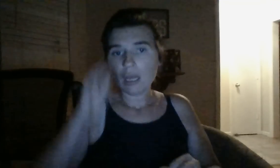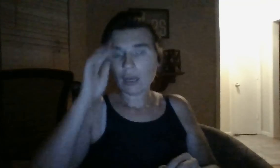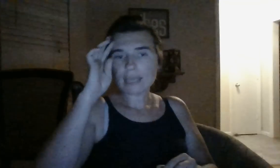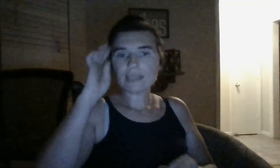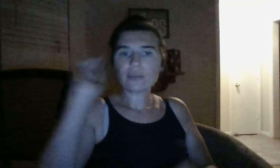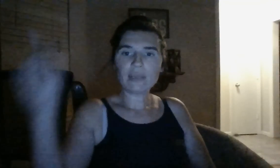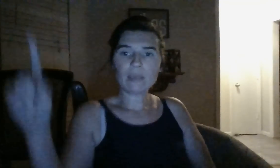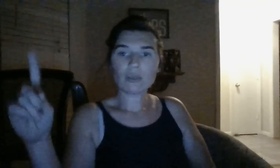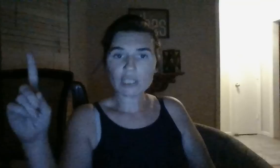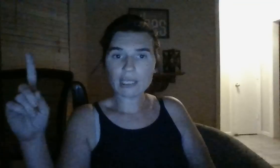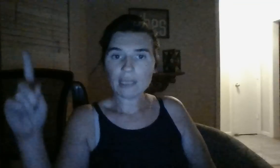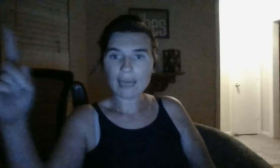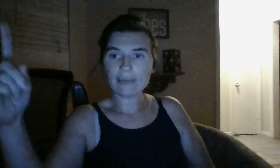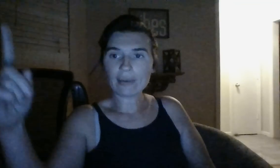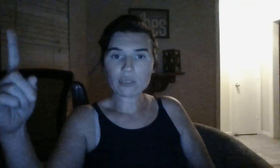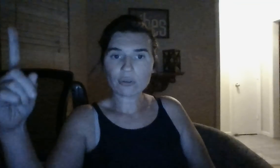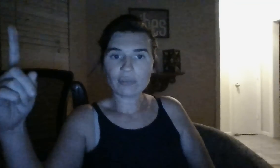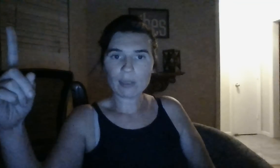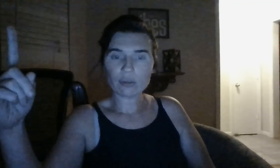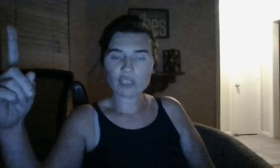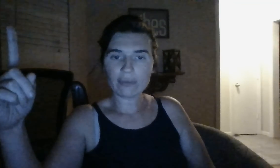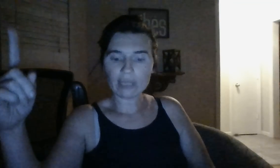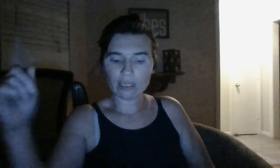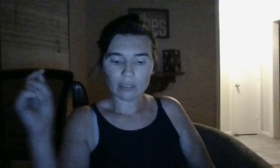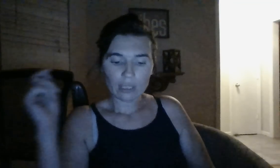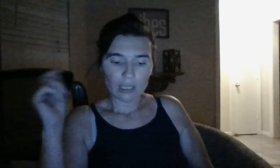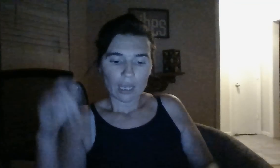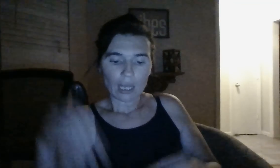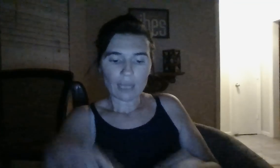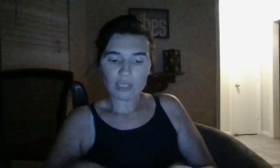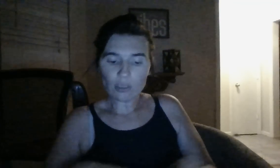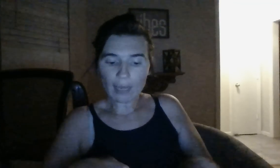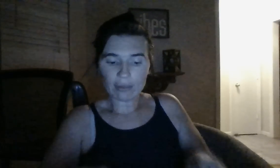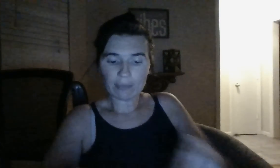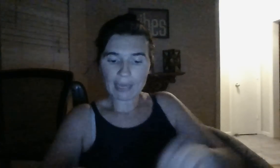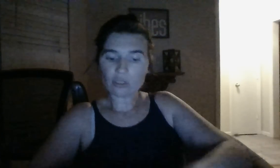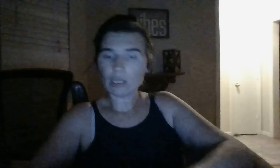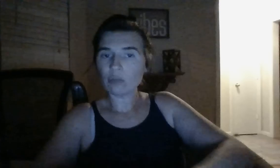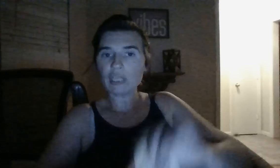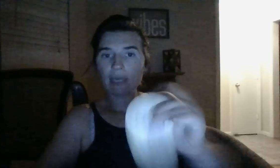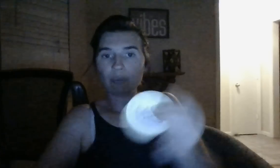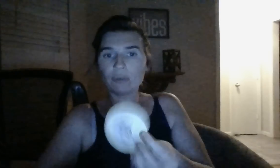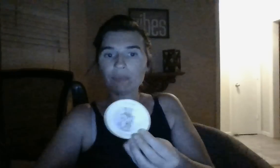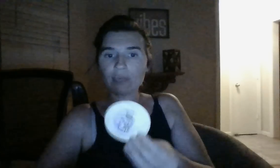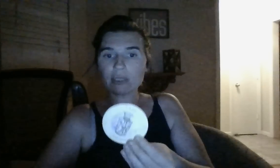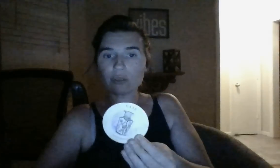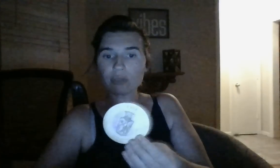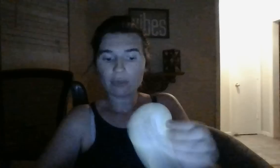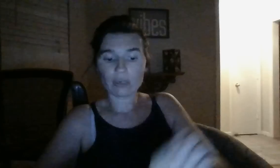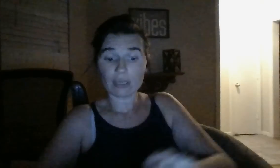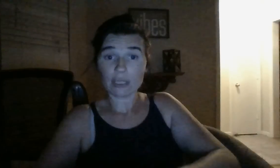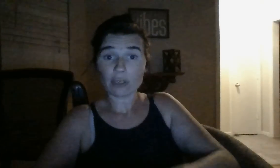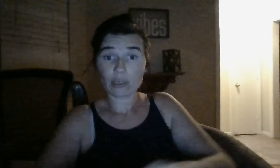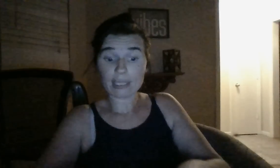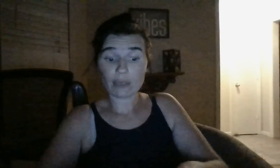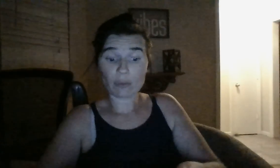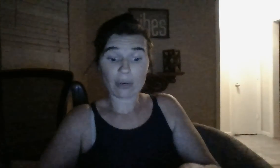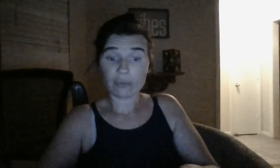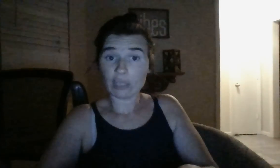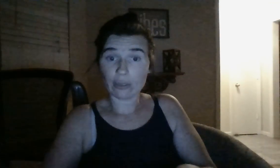Okay. So, Fem energy. High vibrational Fem energy over here. You have a masculine energy emperor. That's your secret. A secret of mine, if you